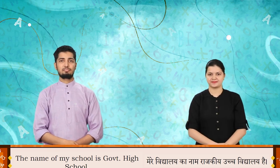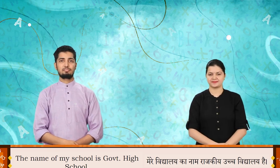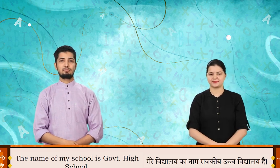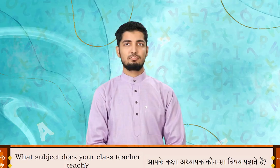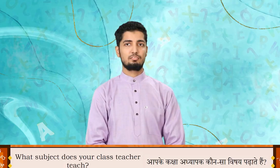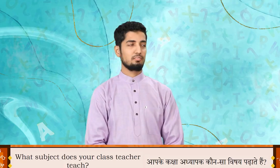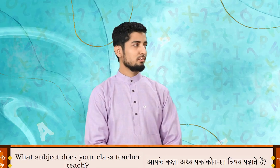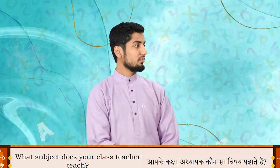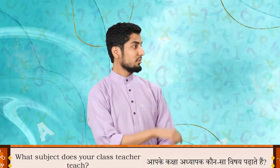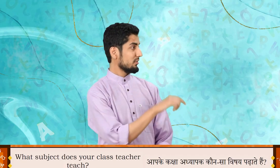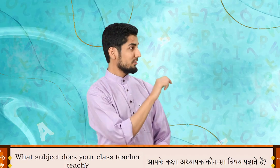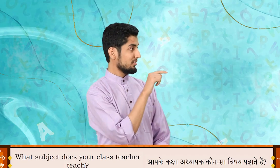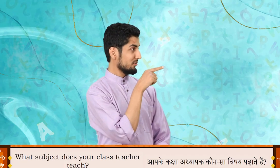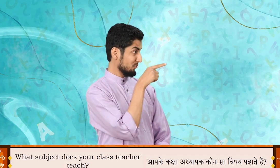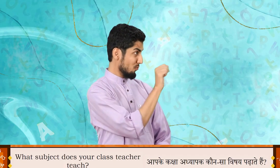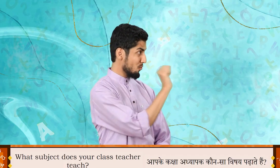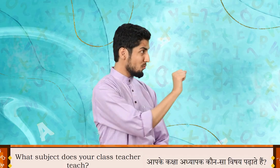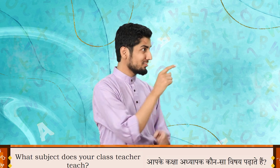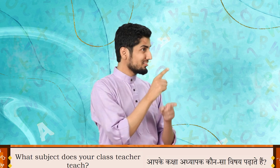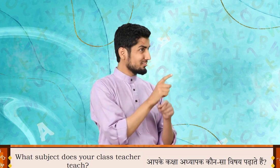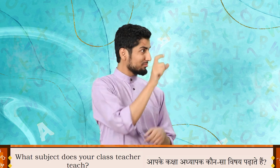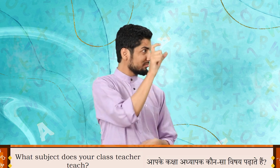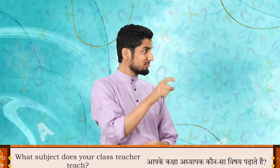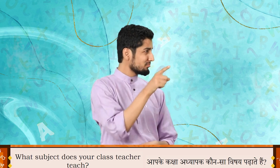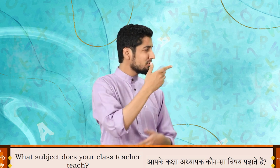What subject does your class teacher teach?